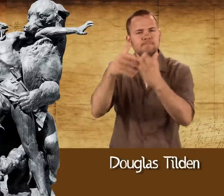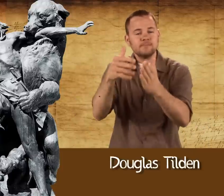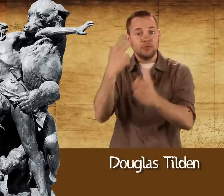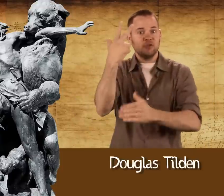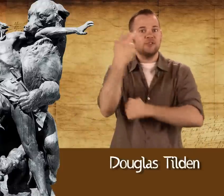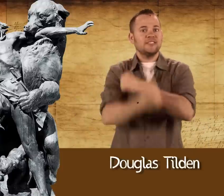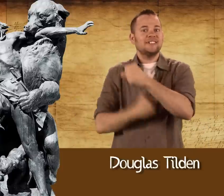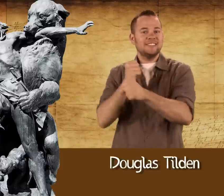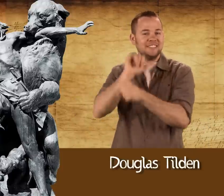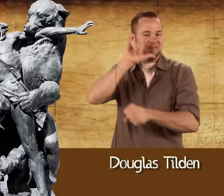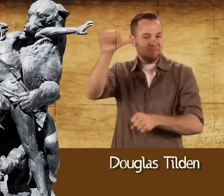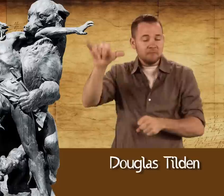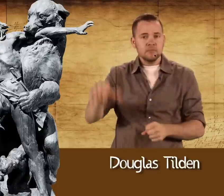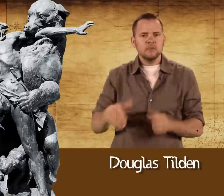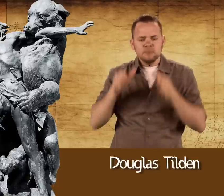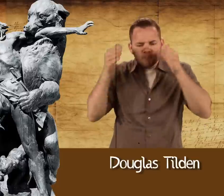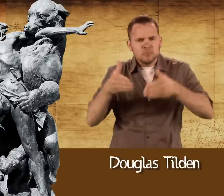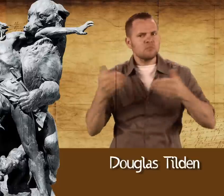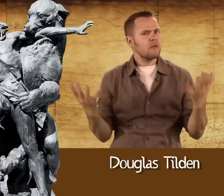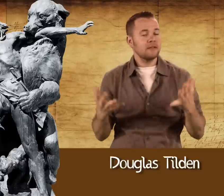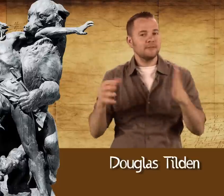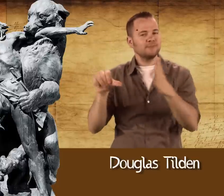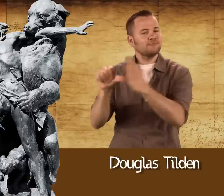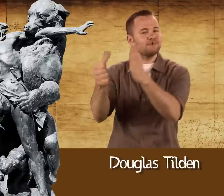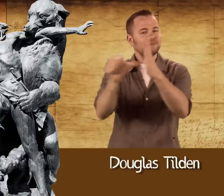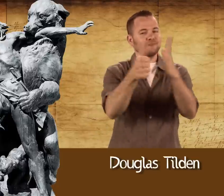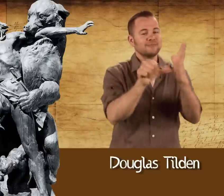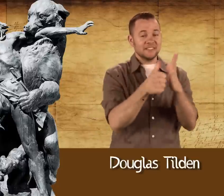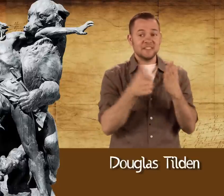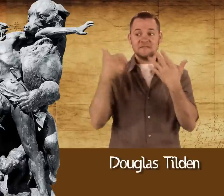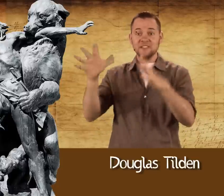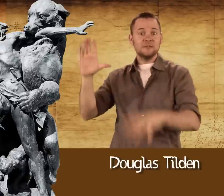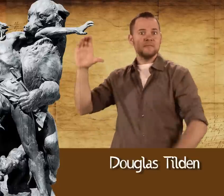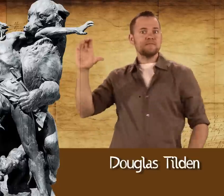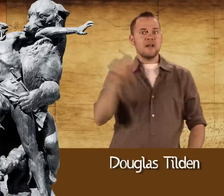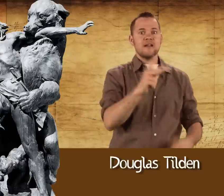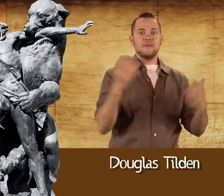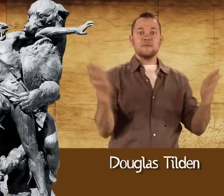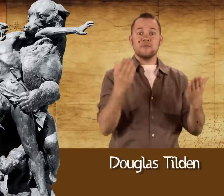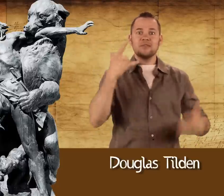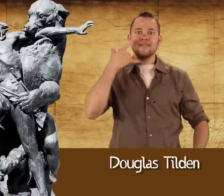for three years in sculpture. He came back to California.